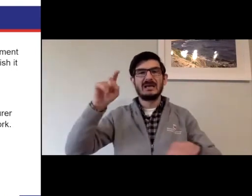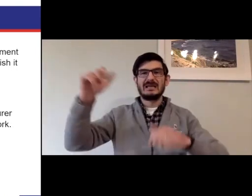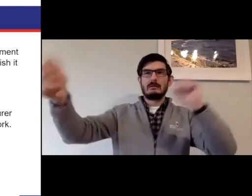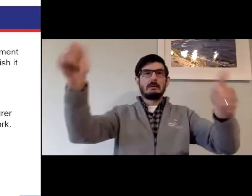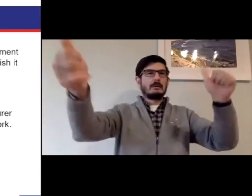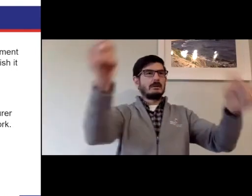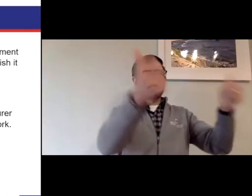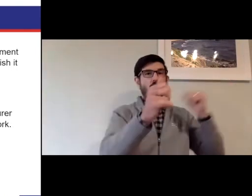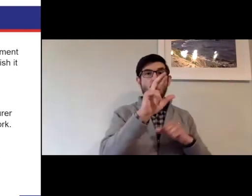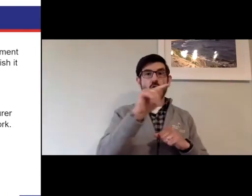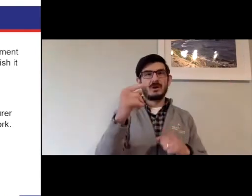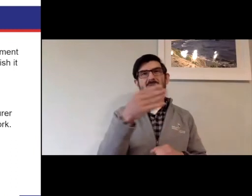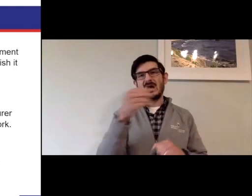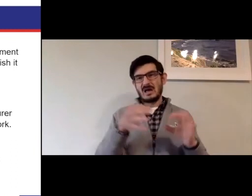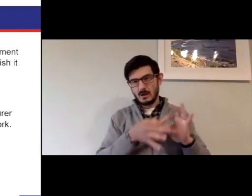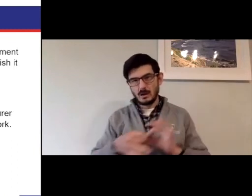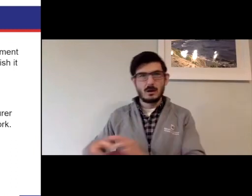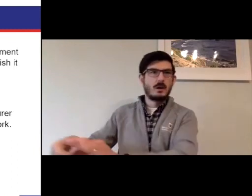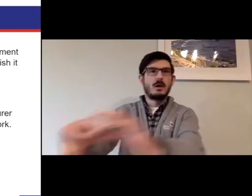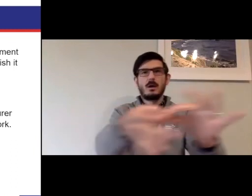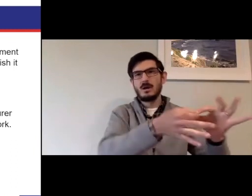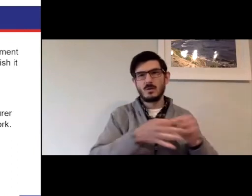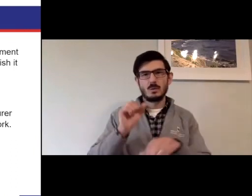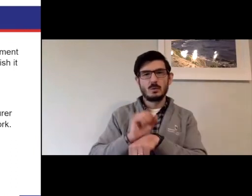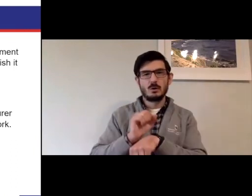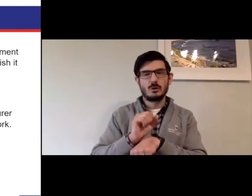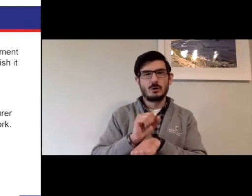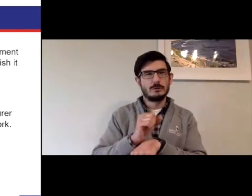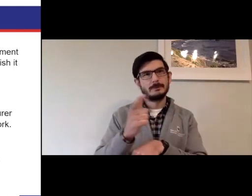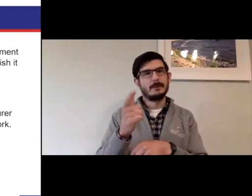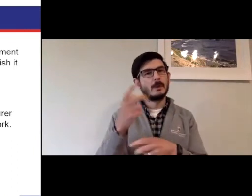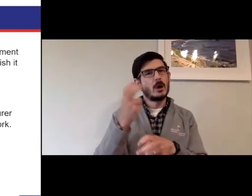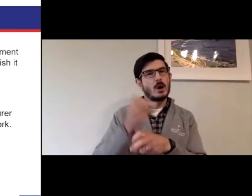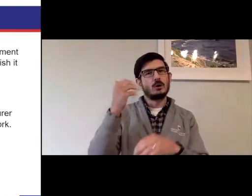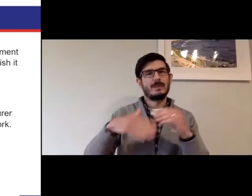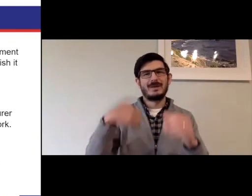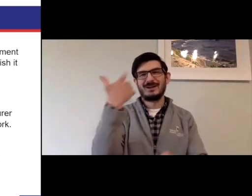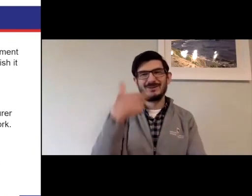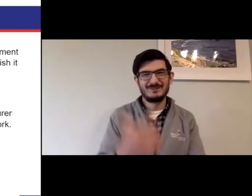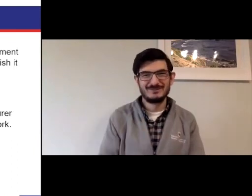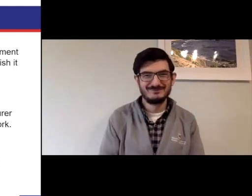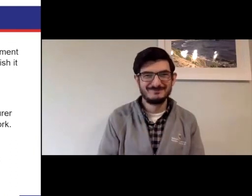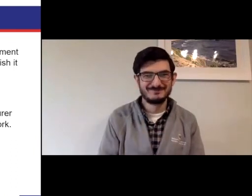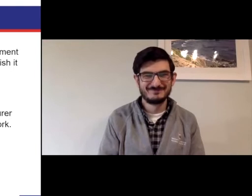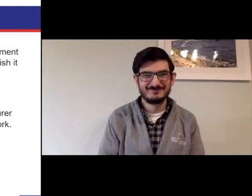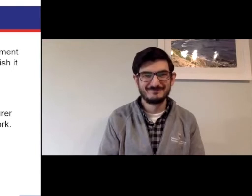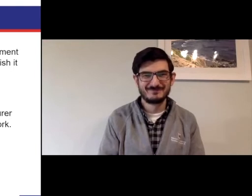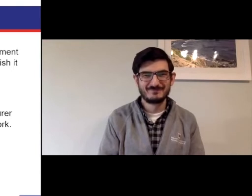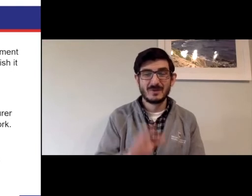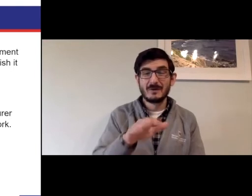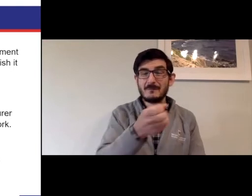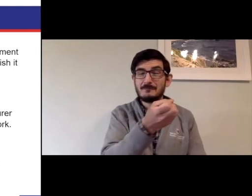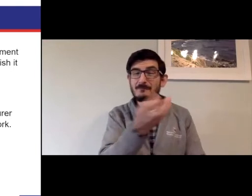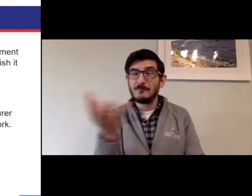their technology barriers from carrier to carrier, and unfortunately, they need to upgrade all that technology in order to have RTT